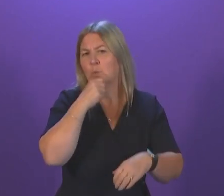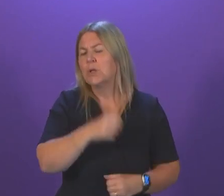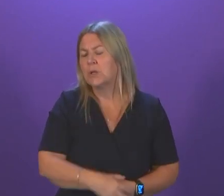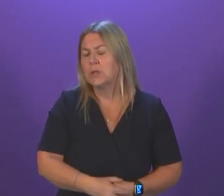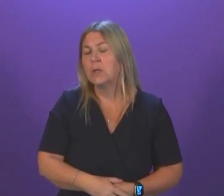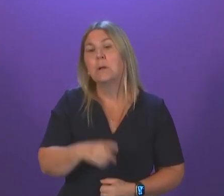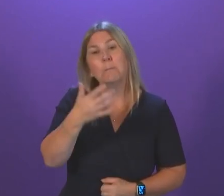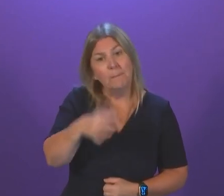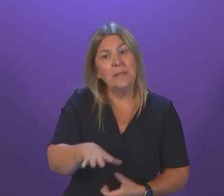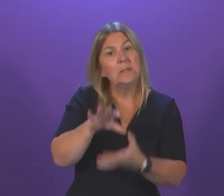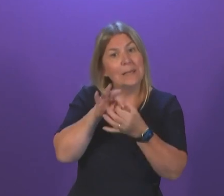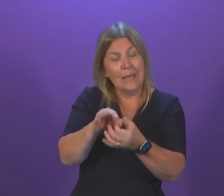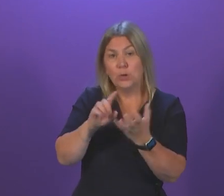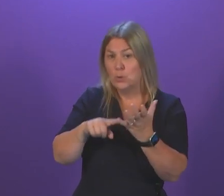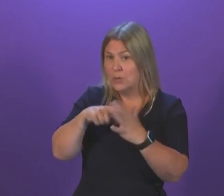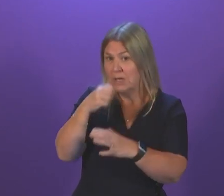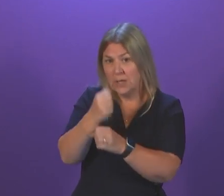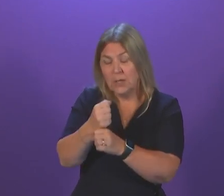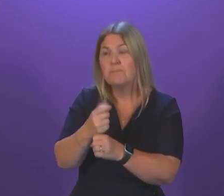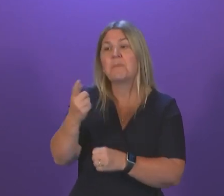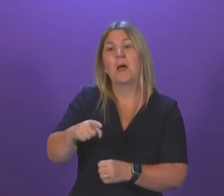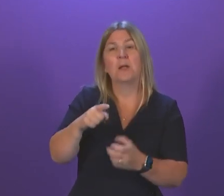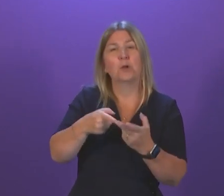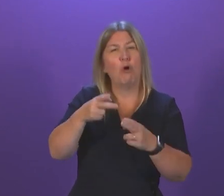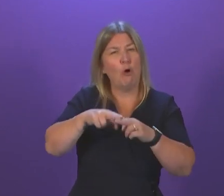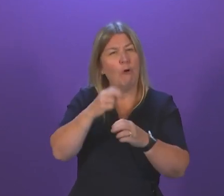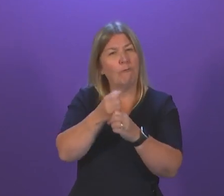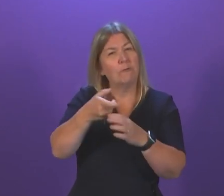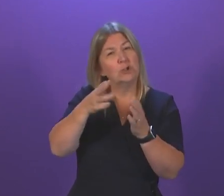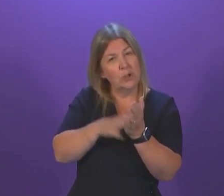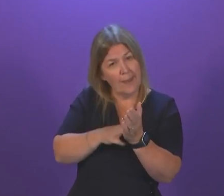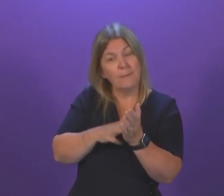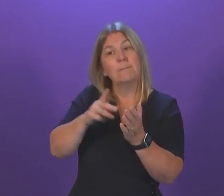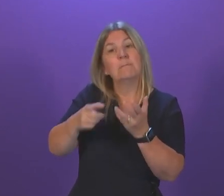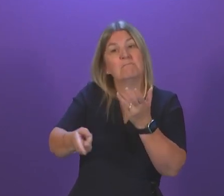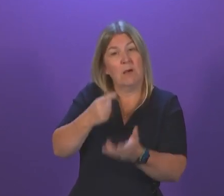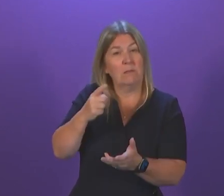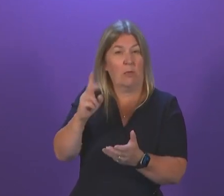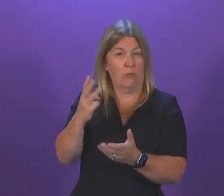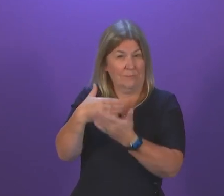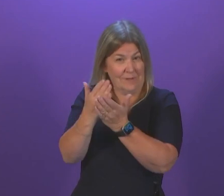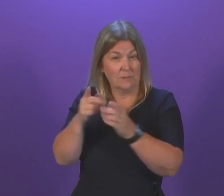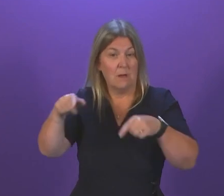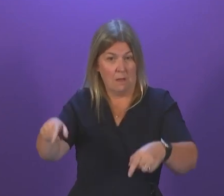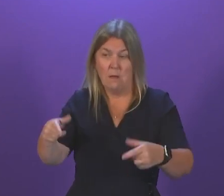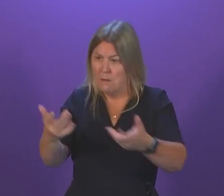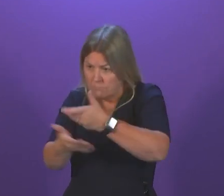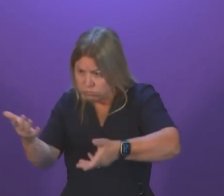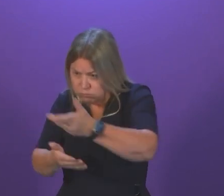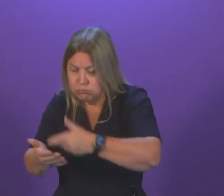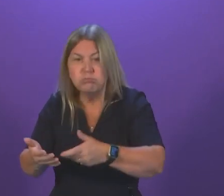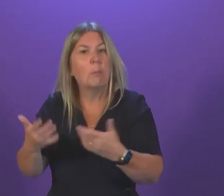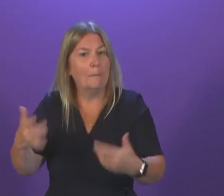frequently with the UK Government, Ofgem, energy suppliers and third sector bodies to discuss the energy system overall. The Cabinet